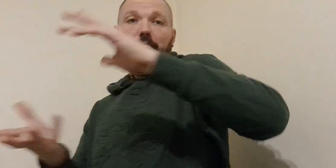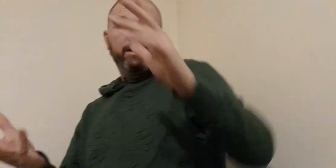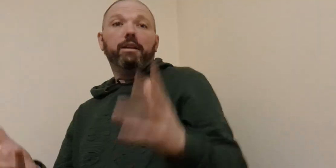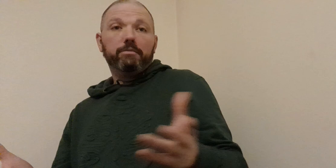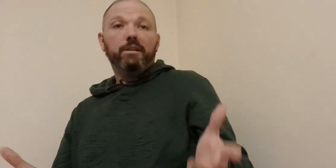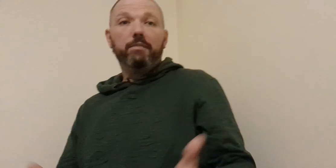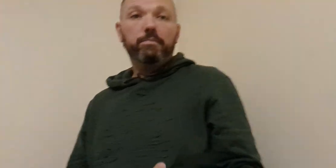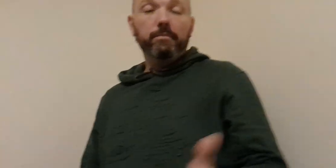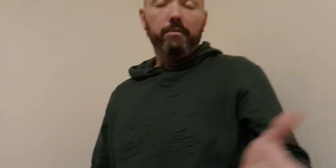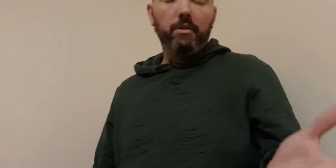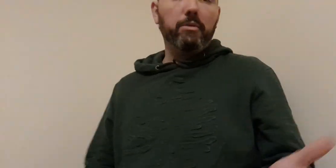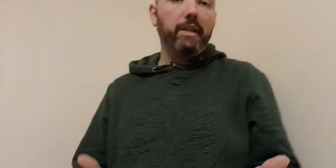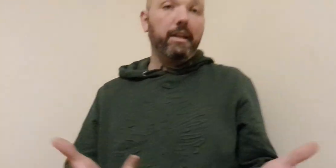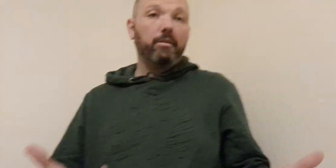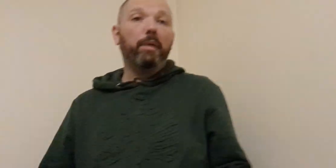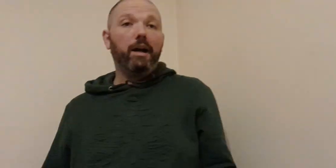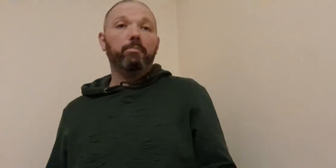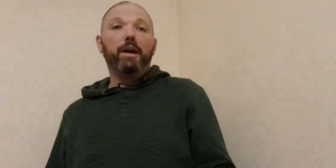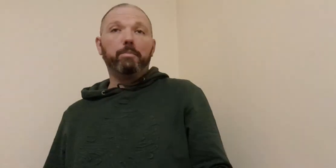it'll it'll it'll sublocate or pop pop.